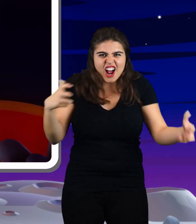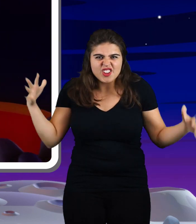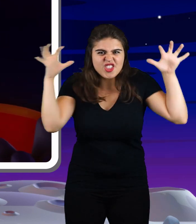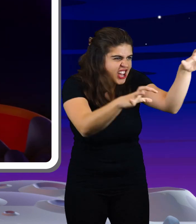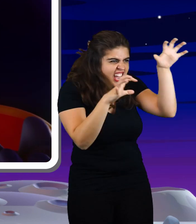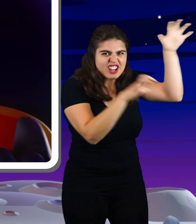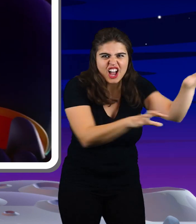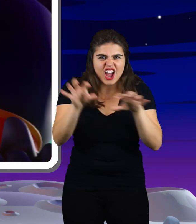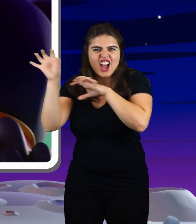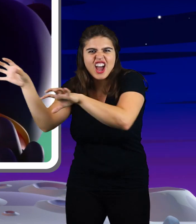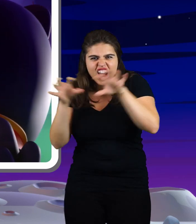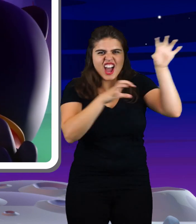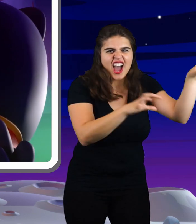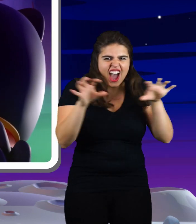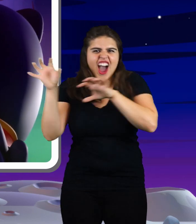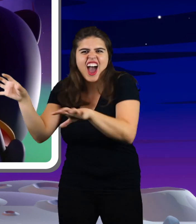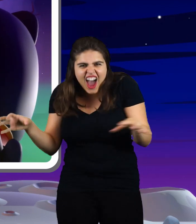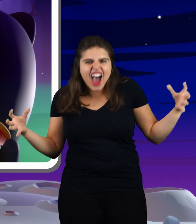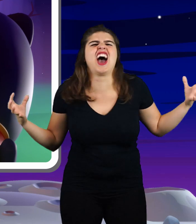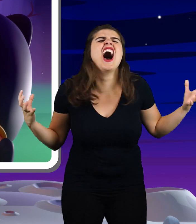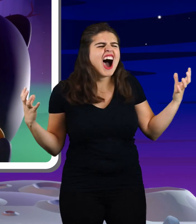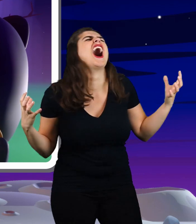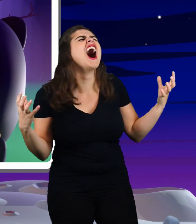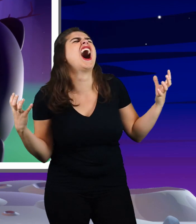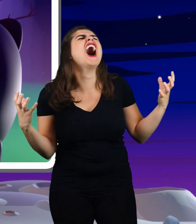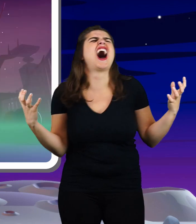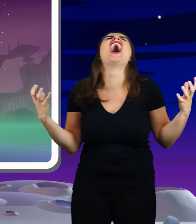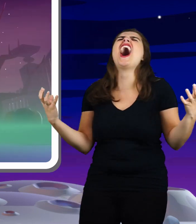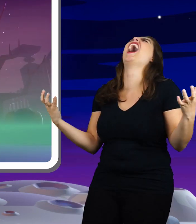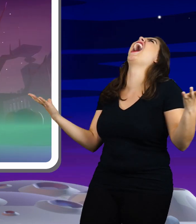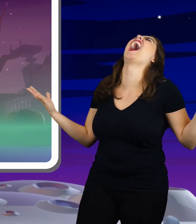of the Thriller Ahahaha